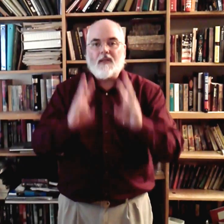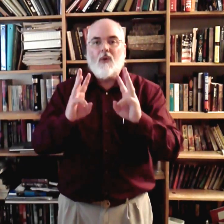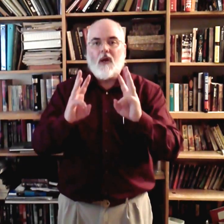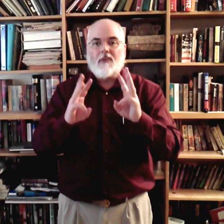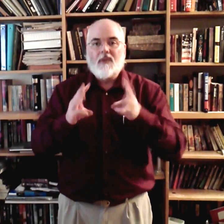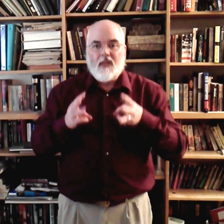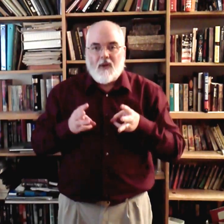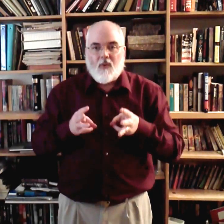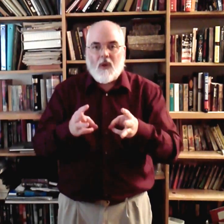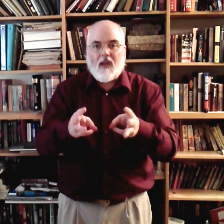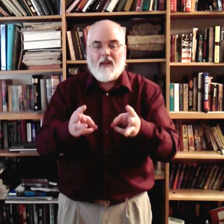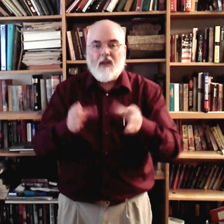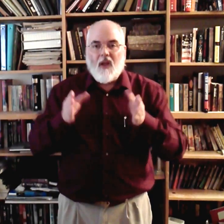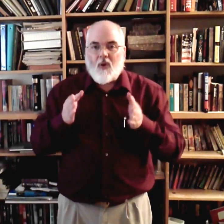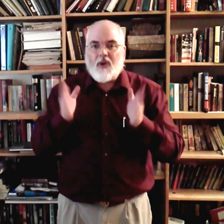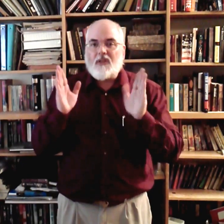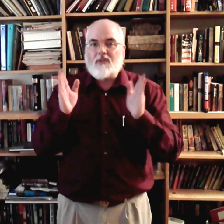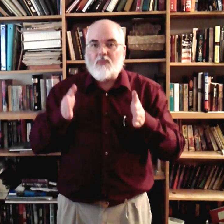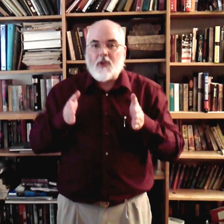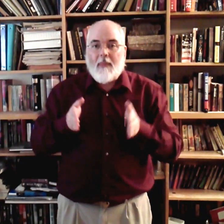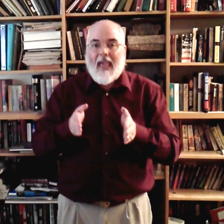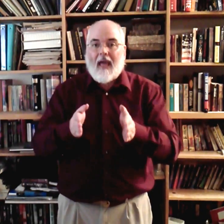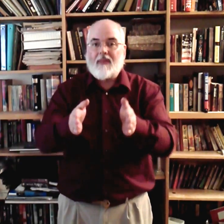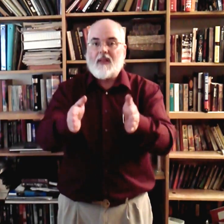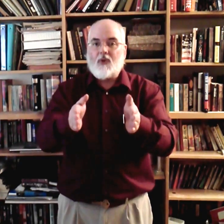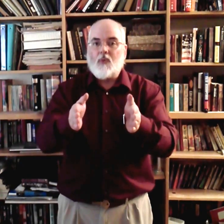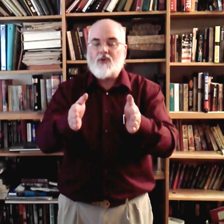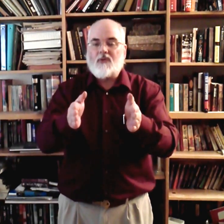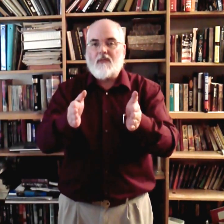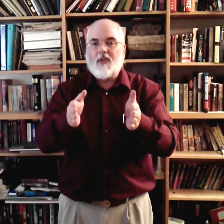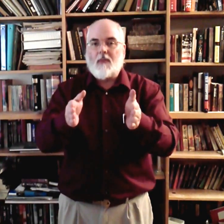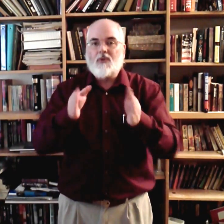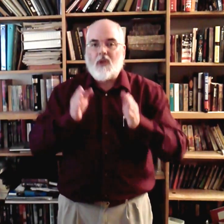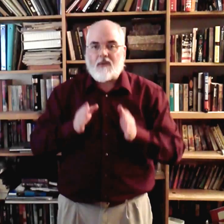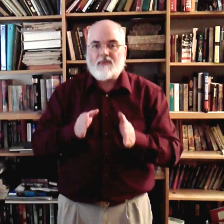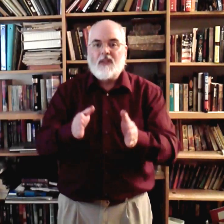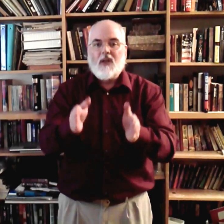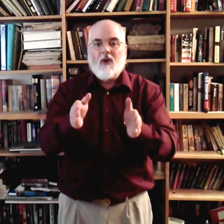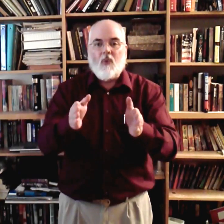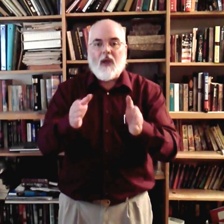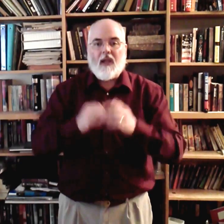doesn't go up. Way. Or you can just do just path. If you wish. Leave the W's off. Way.